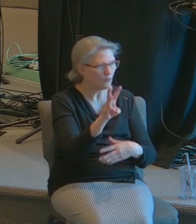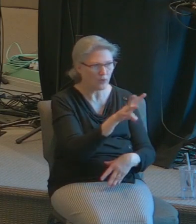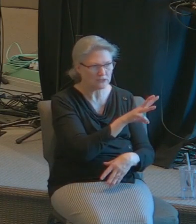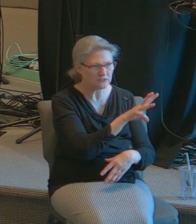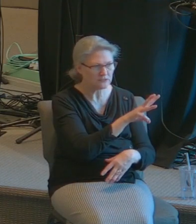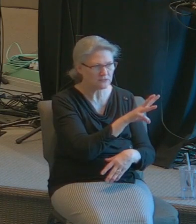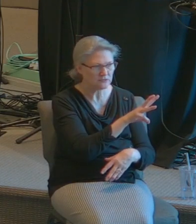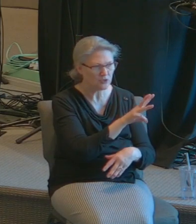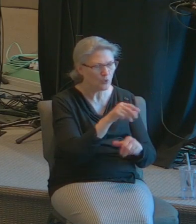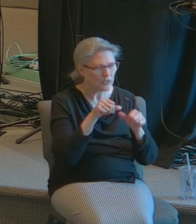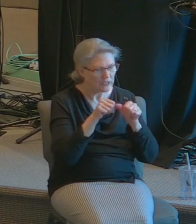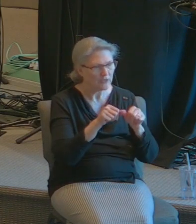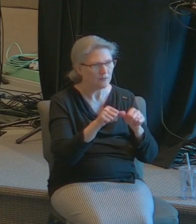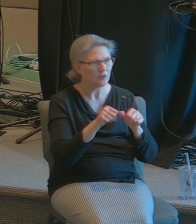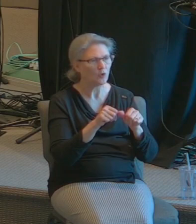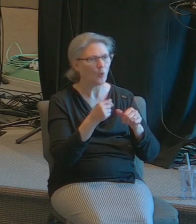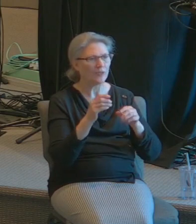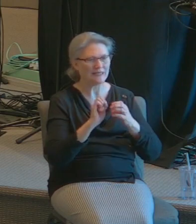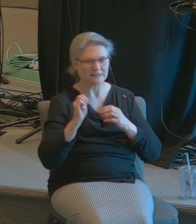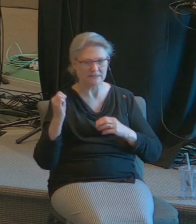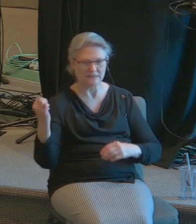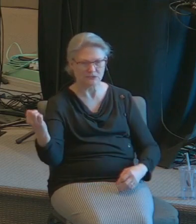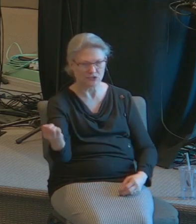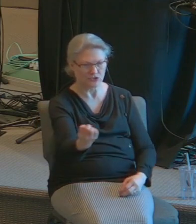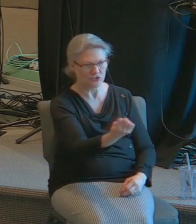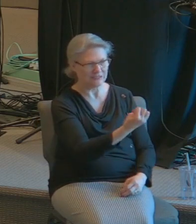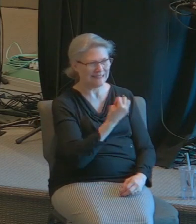you're going to continue to go east